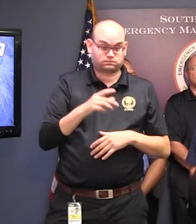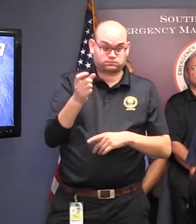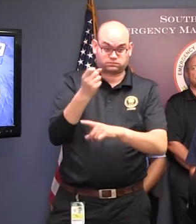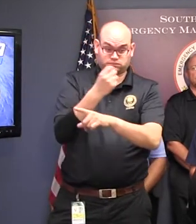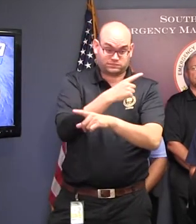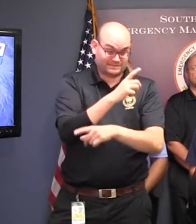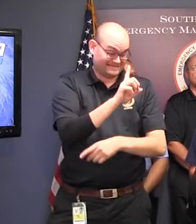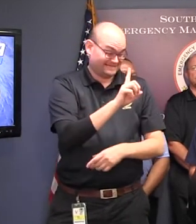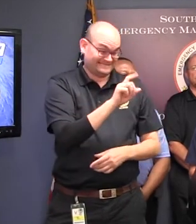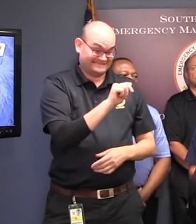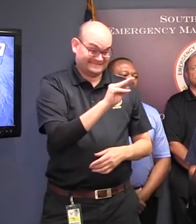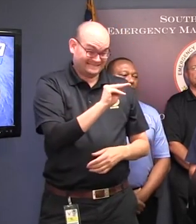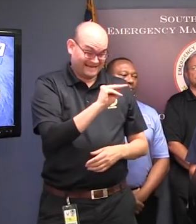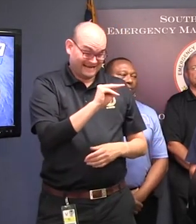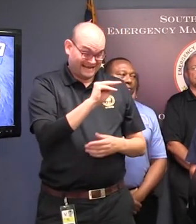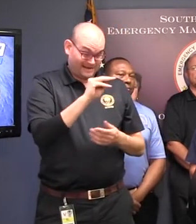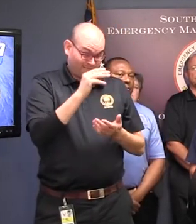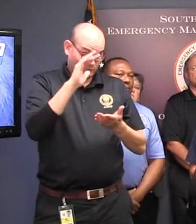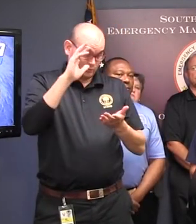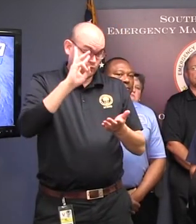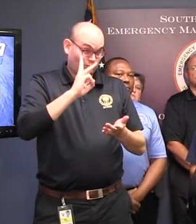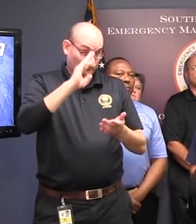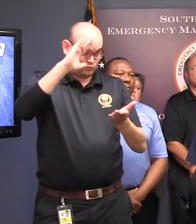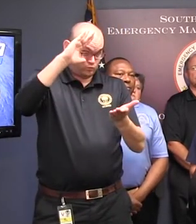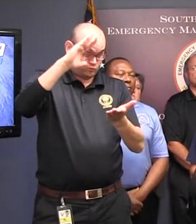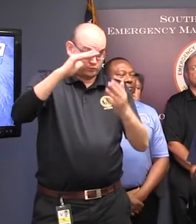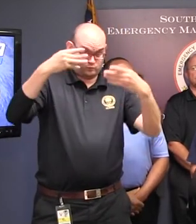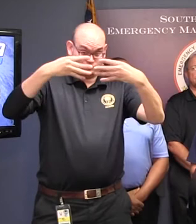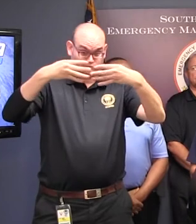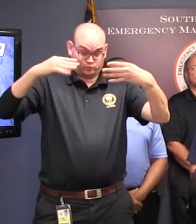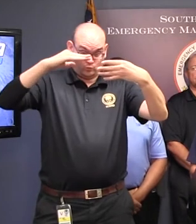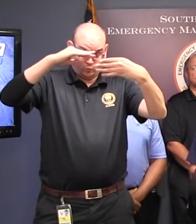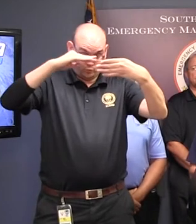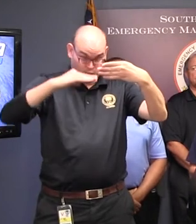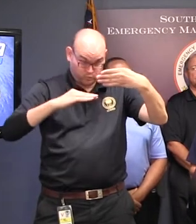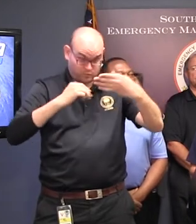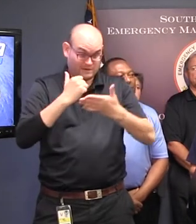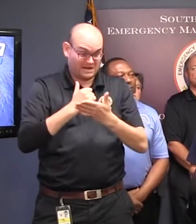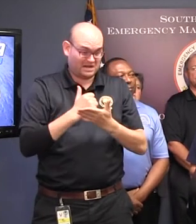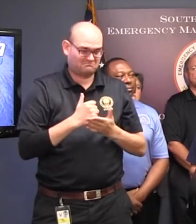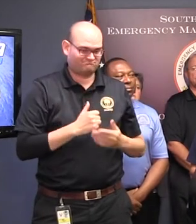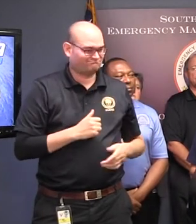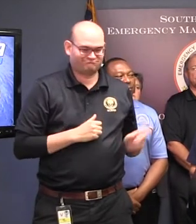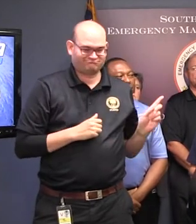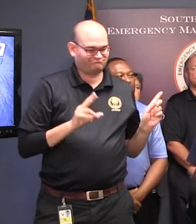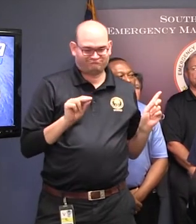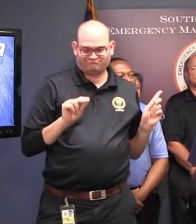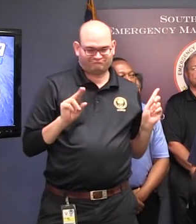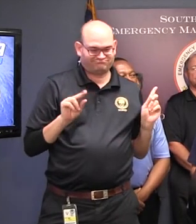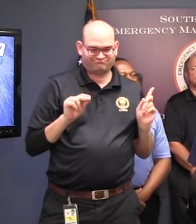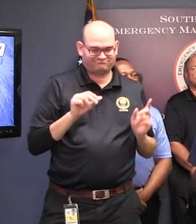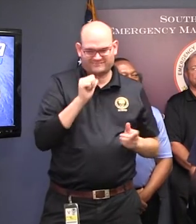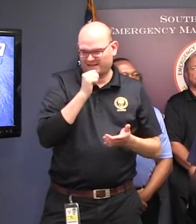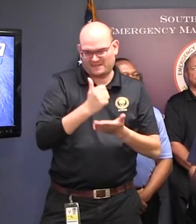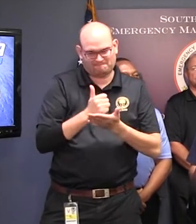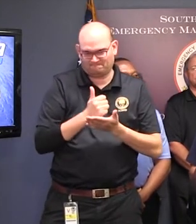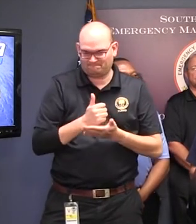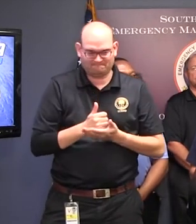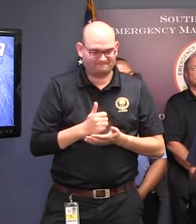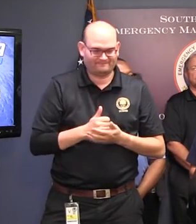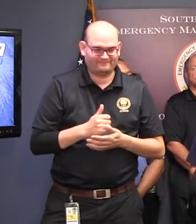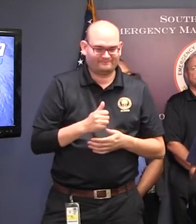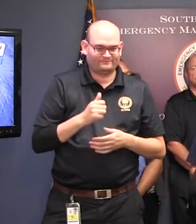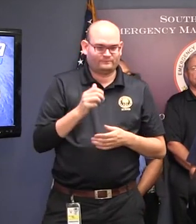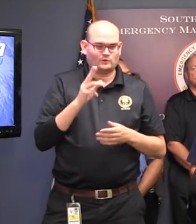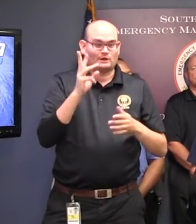the inundation problem? Is it affecting it at all? No, that's not impacting the inundation that we're seeing along the coast. That's just due to the onshore winds and the higher